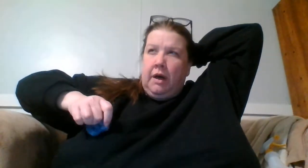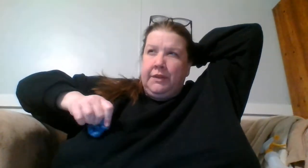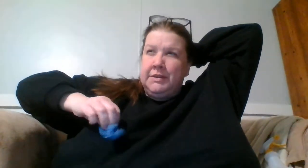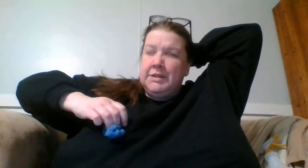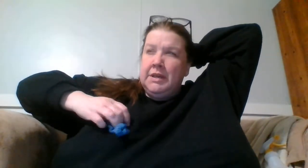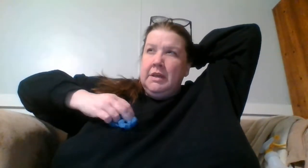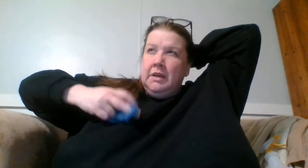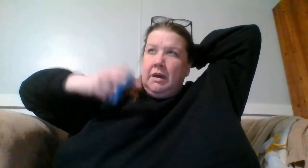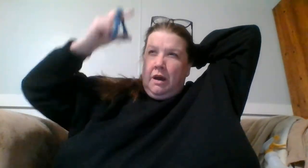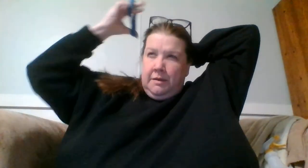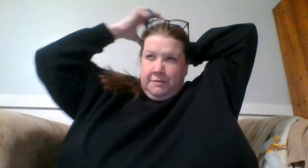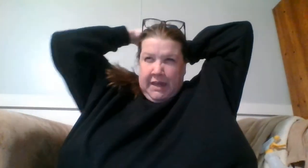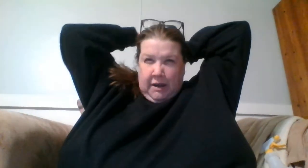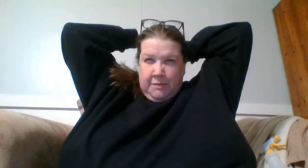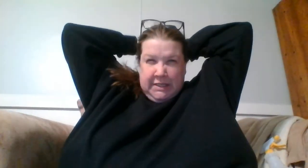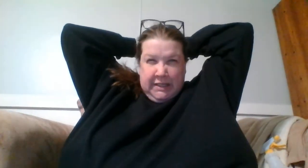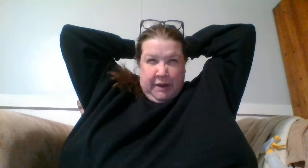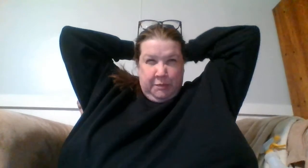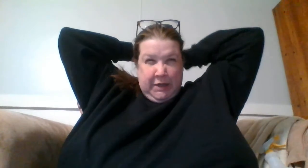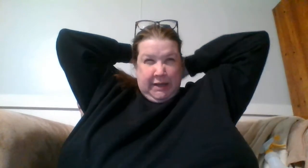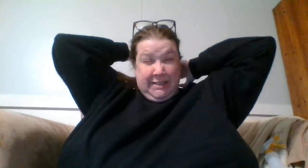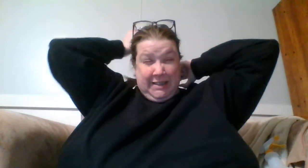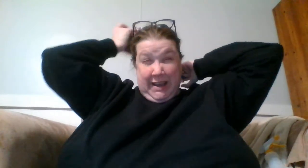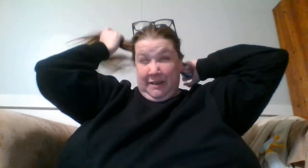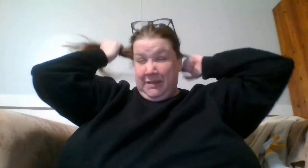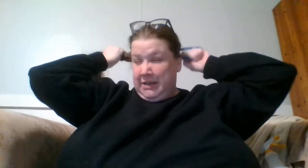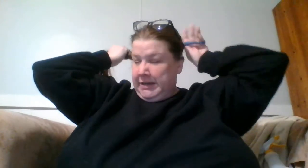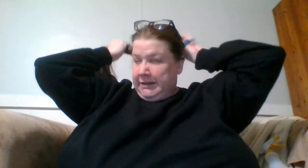others that are missing that would be nice to have in there.